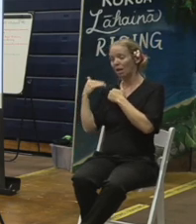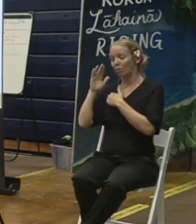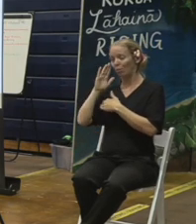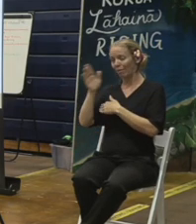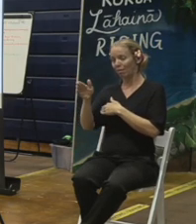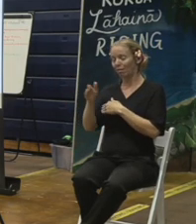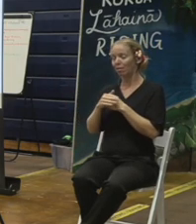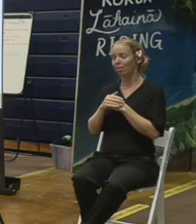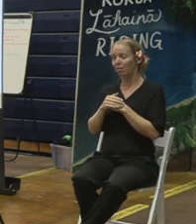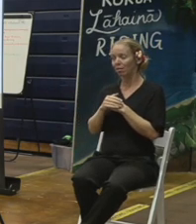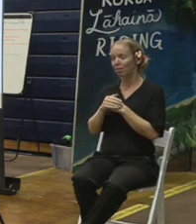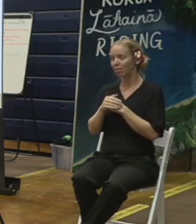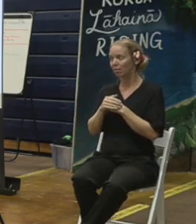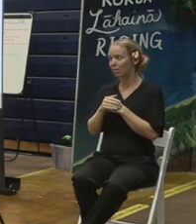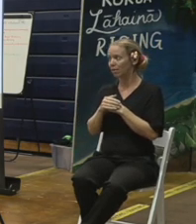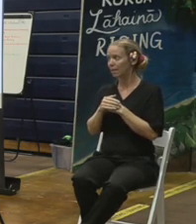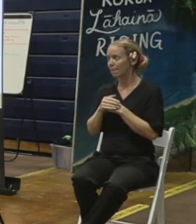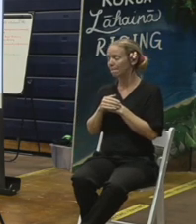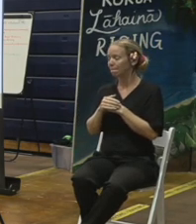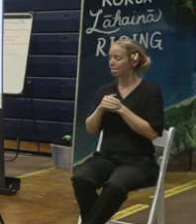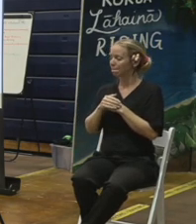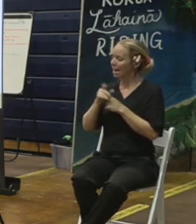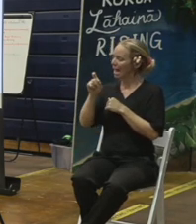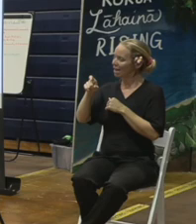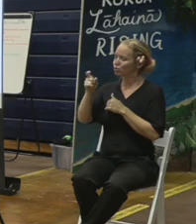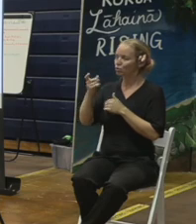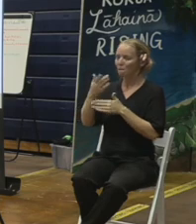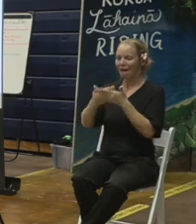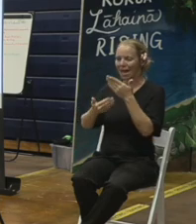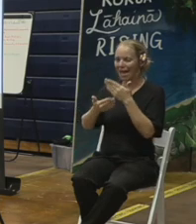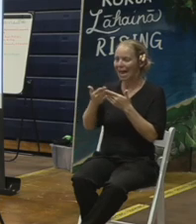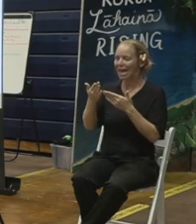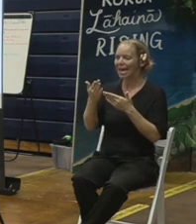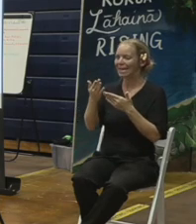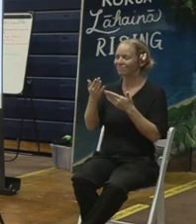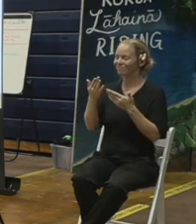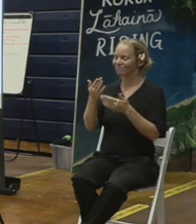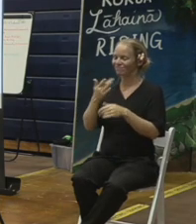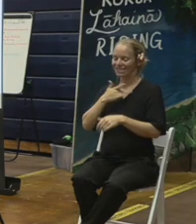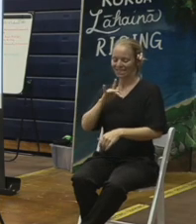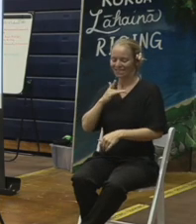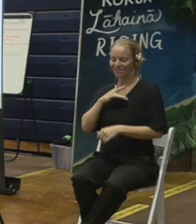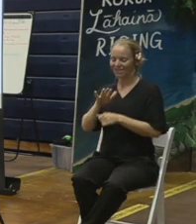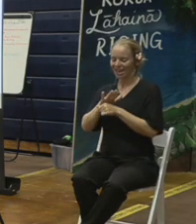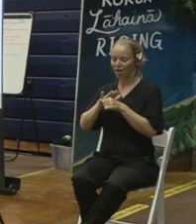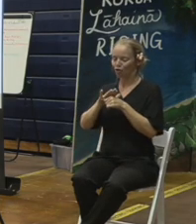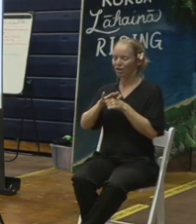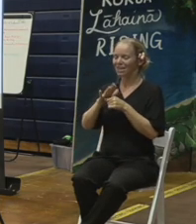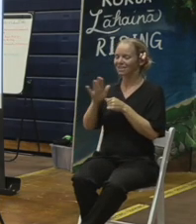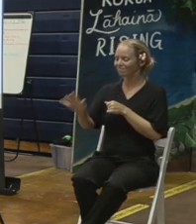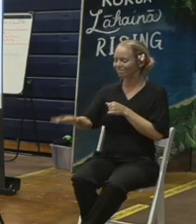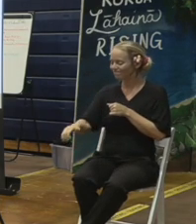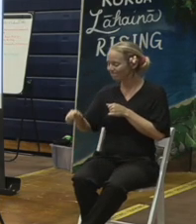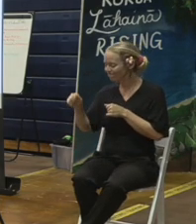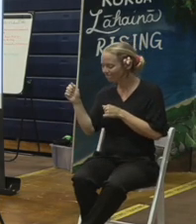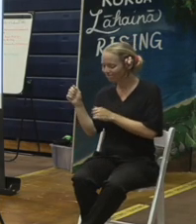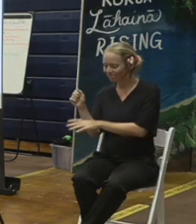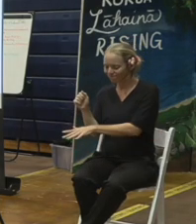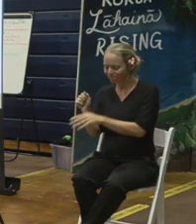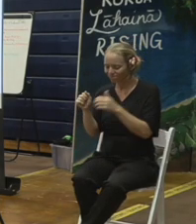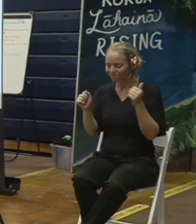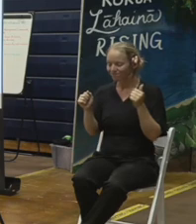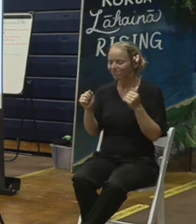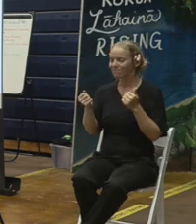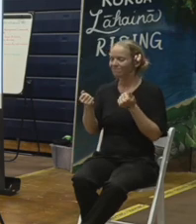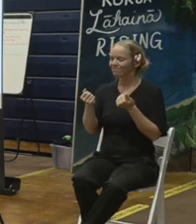of hand removal of material where those insensitive areas, but there will also be skid steers and excavators and other equipment